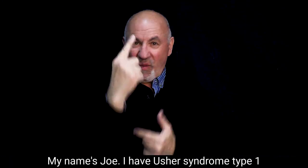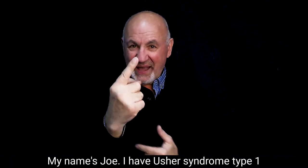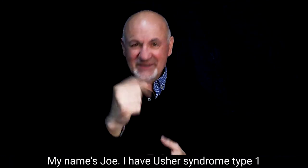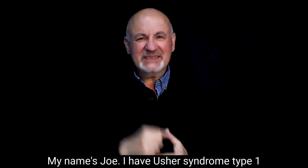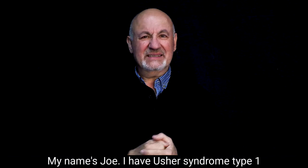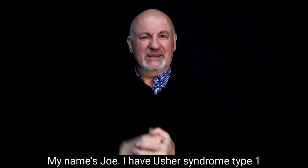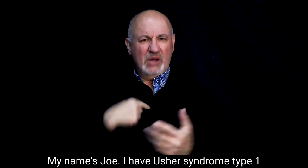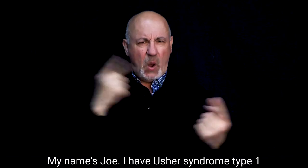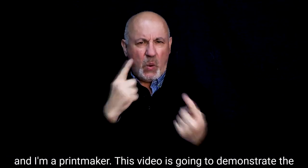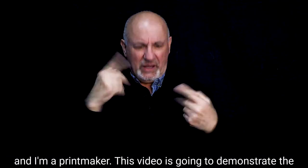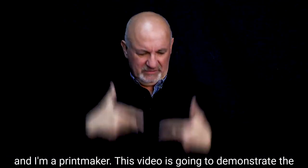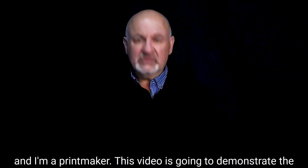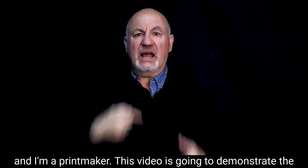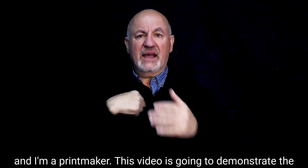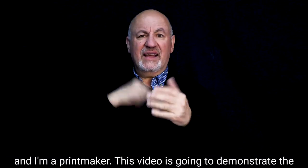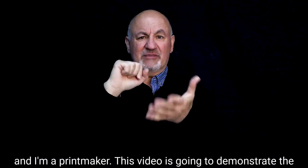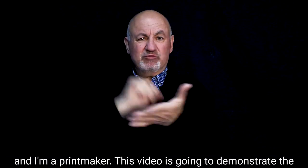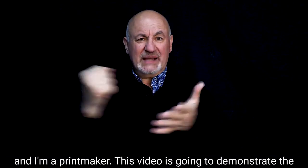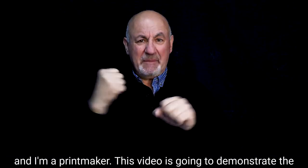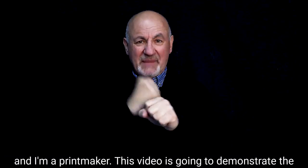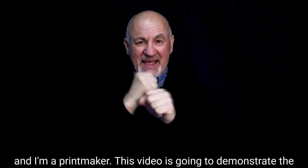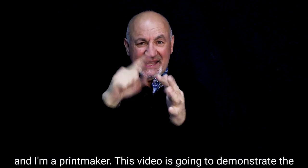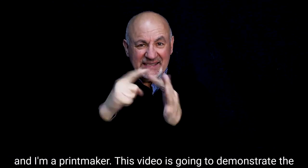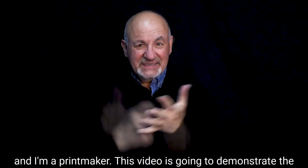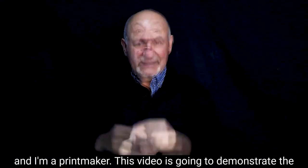Syndrome Type 1 and I'm a printmaker.